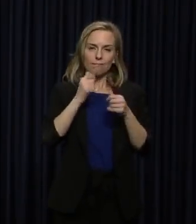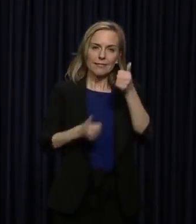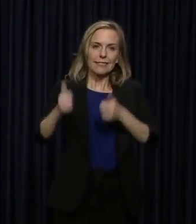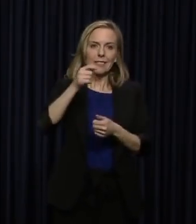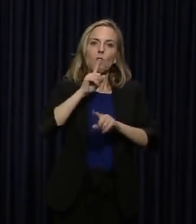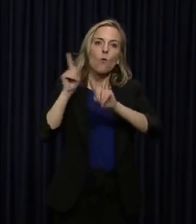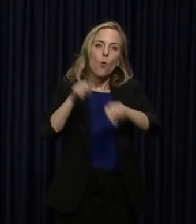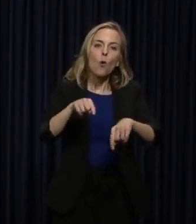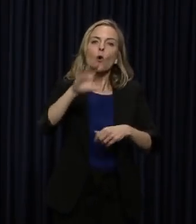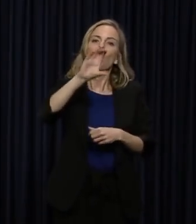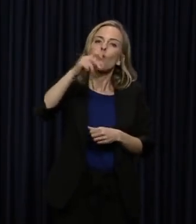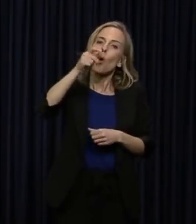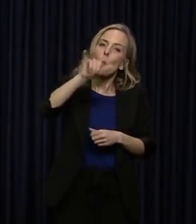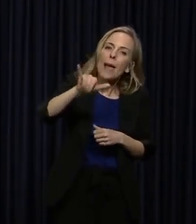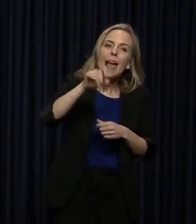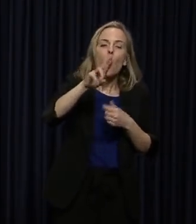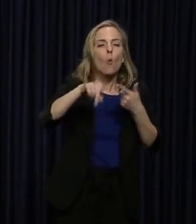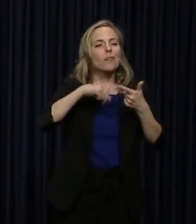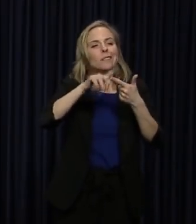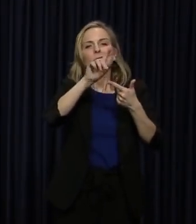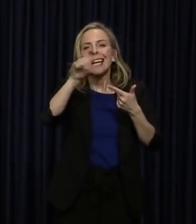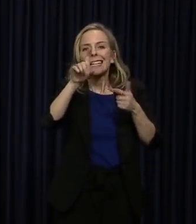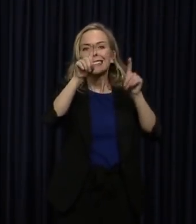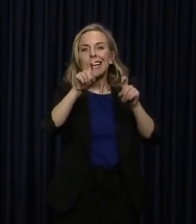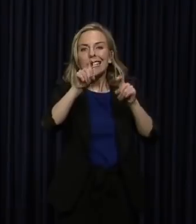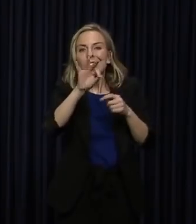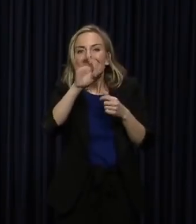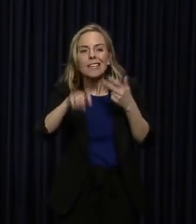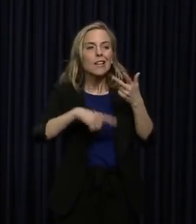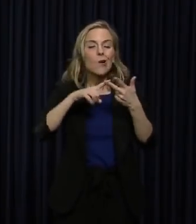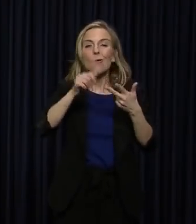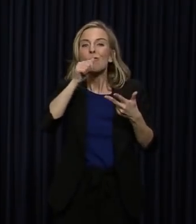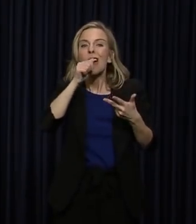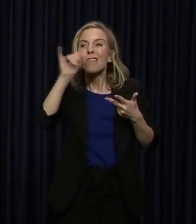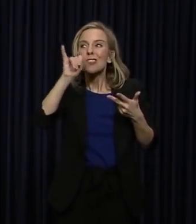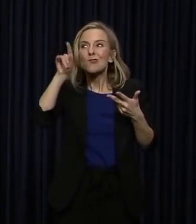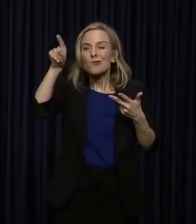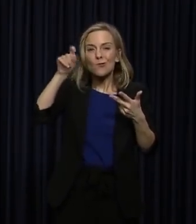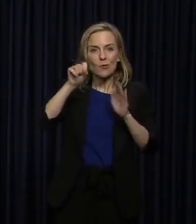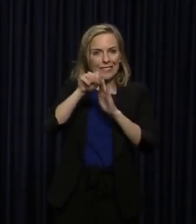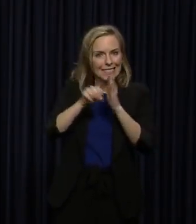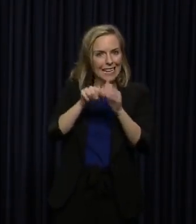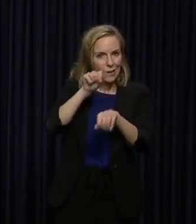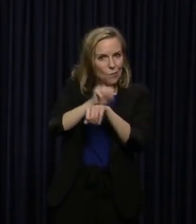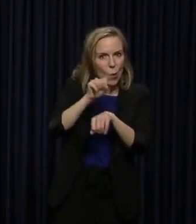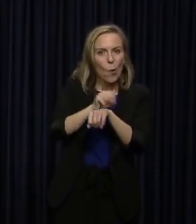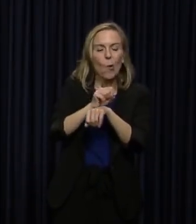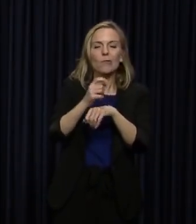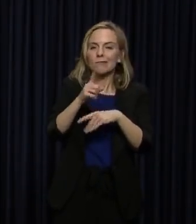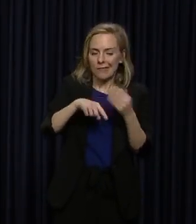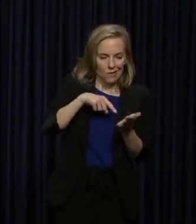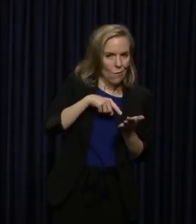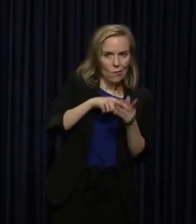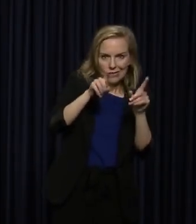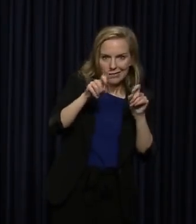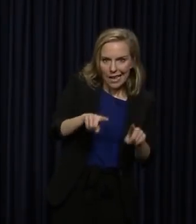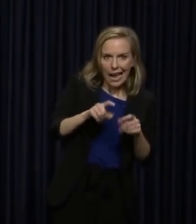copays, deductibles, cost sharing, diagnostic test fees as it relates to private insurance and state employees. We're also